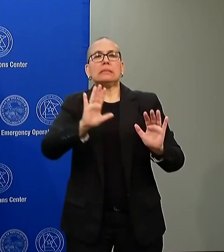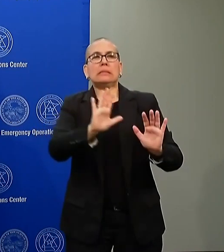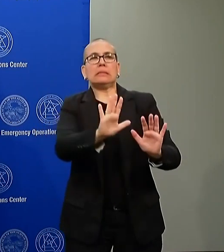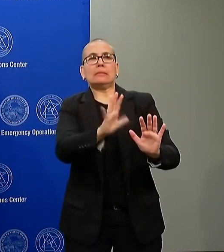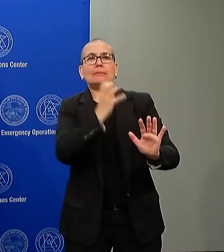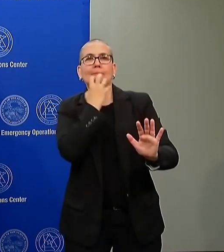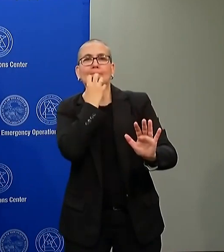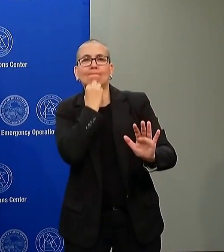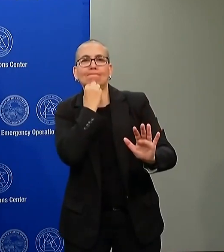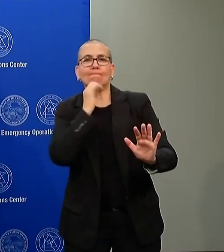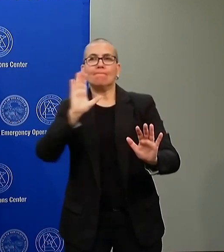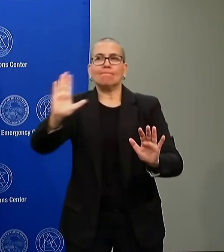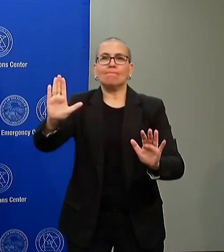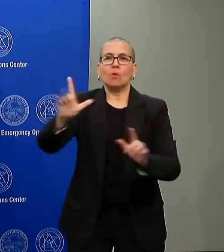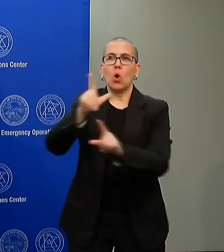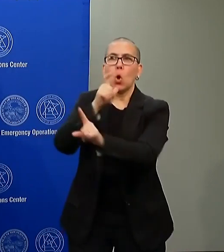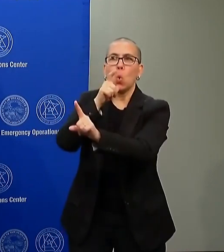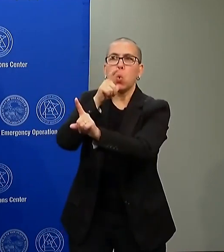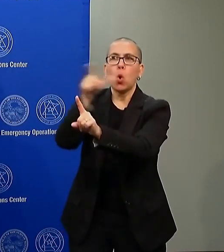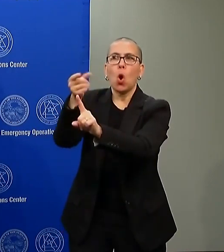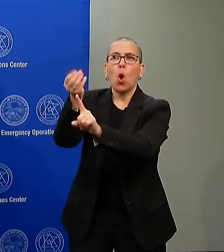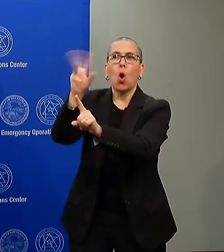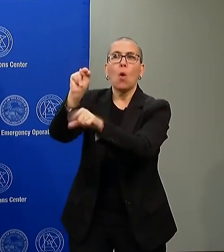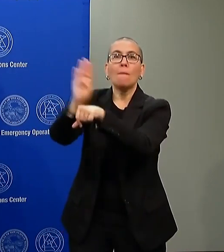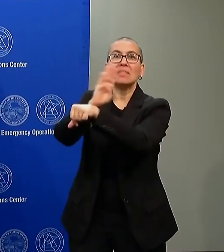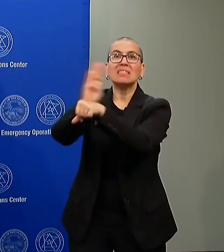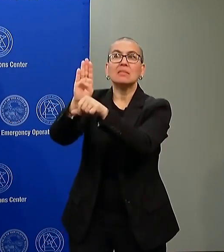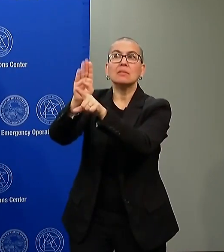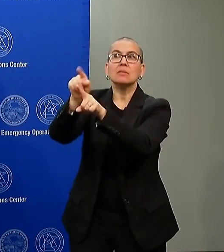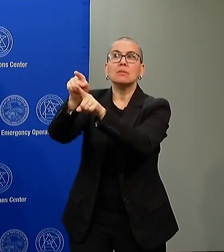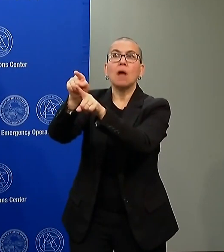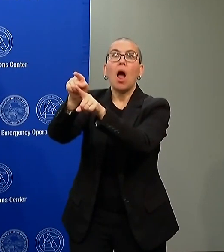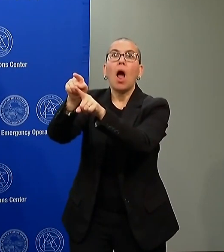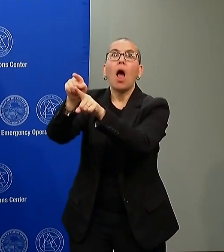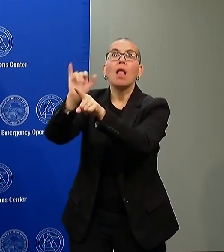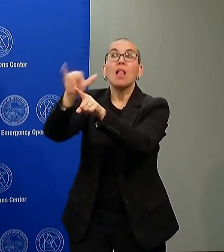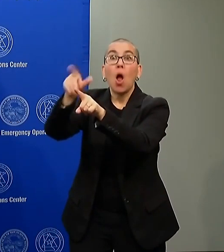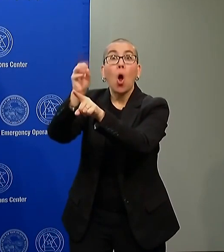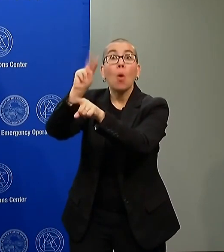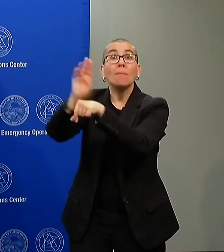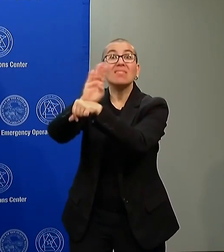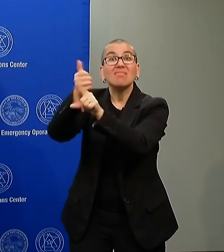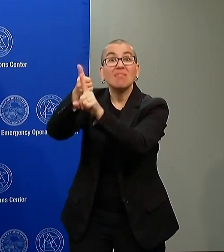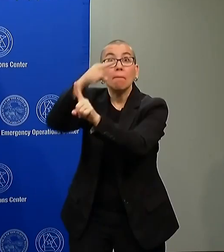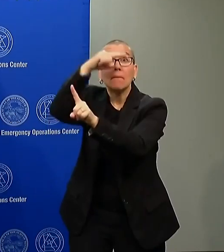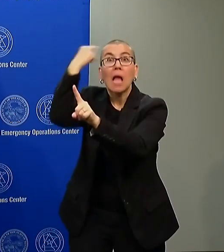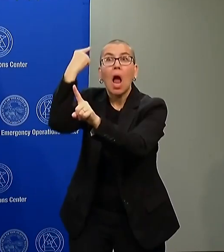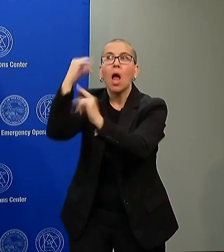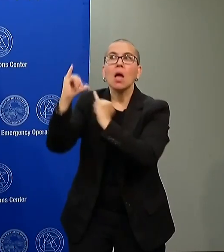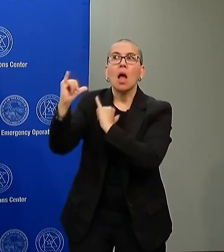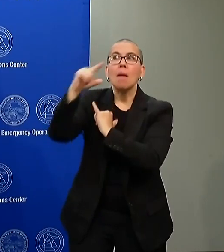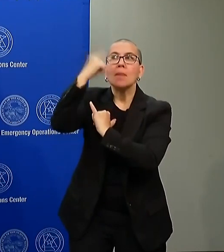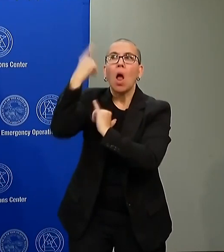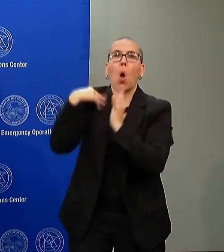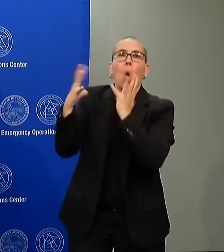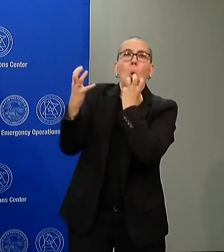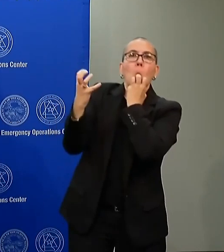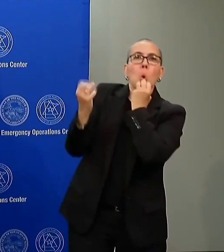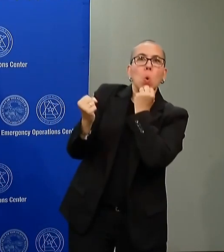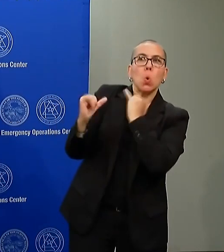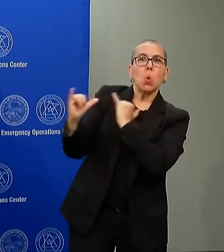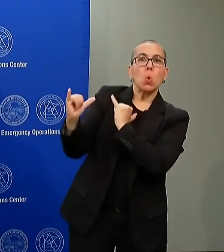home. That's where their that's where their sweat and blood and life was based out of, and they burned it to the ground